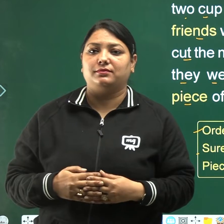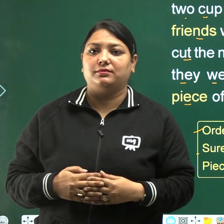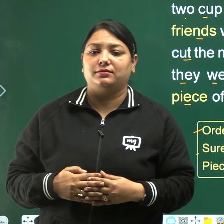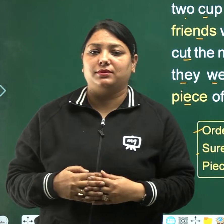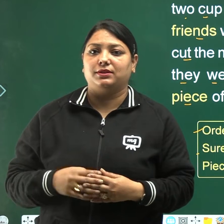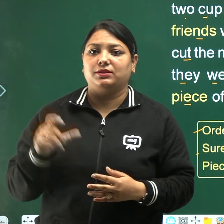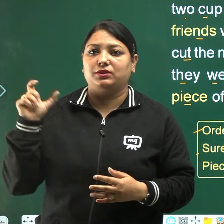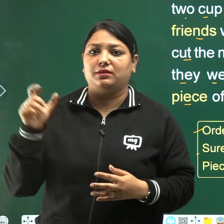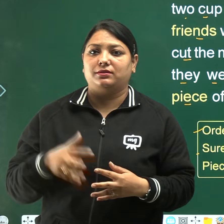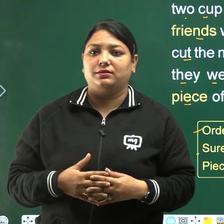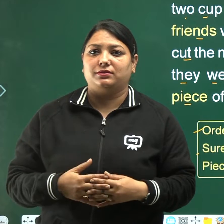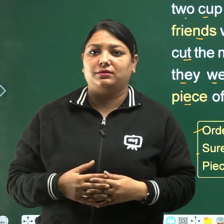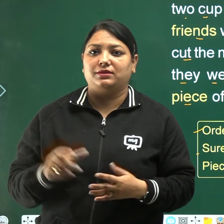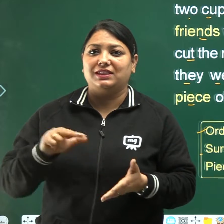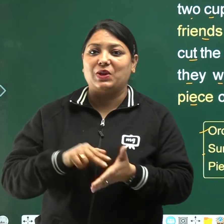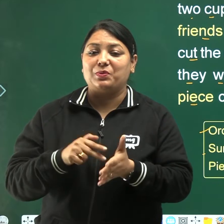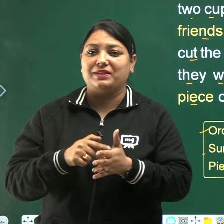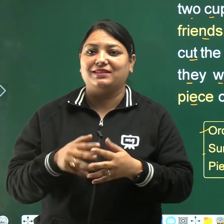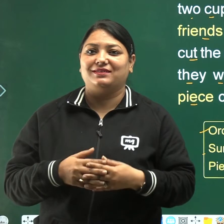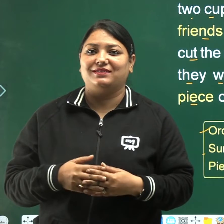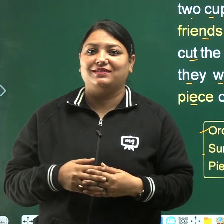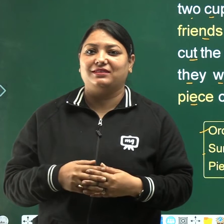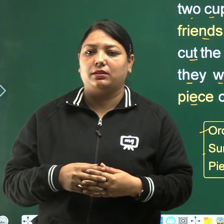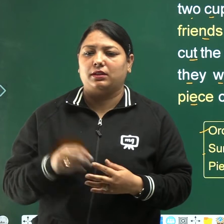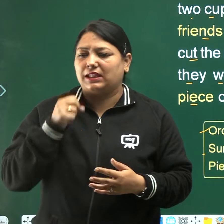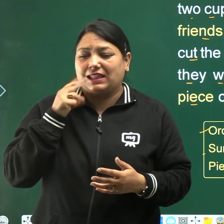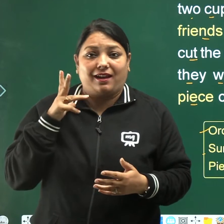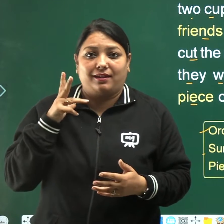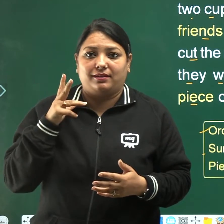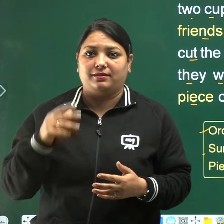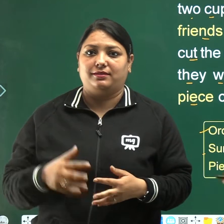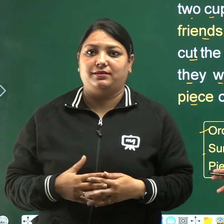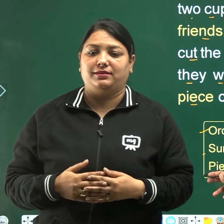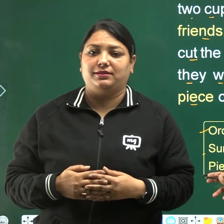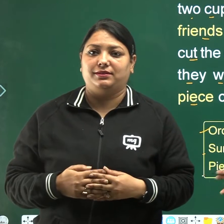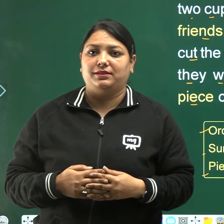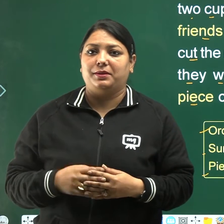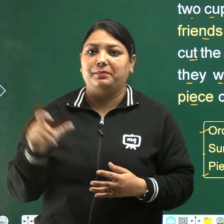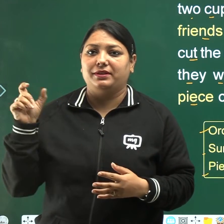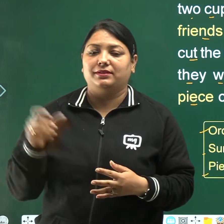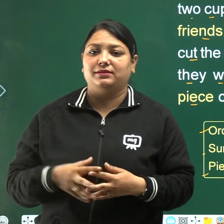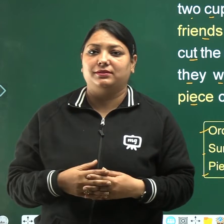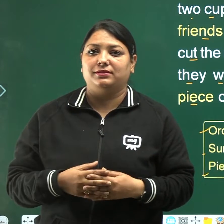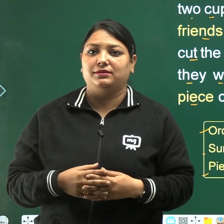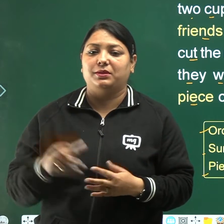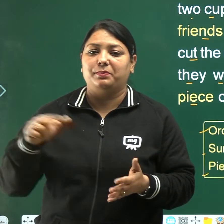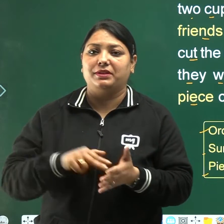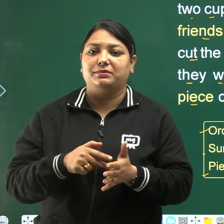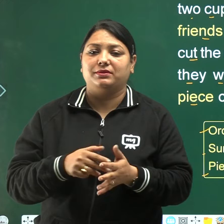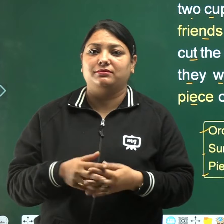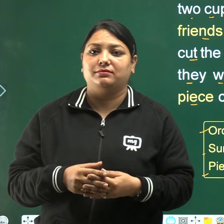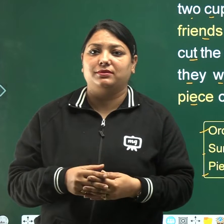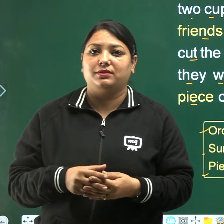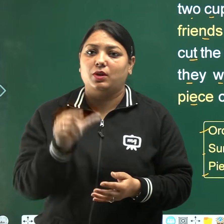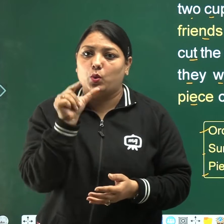show, show means khatta, piece, piece means